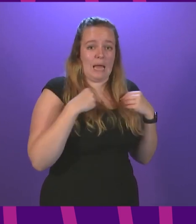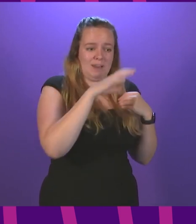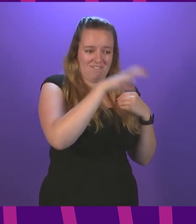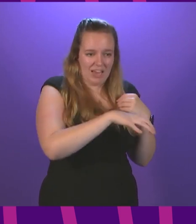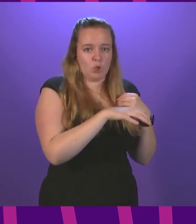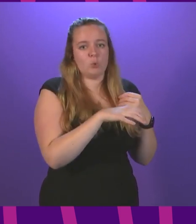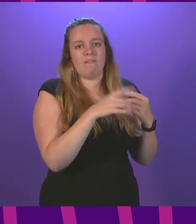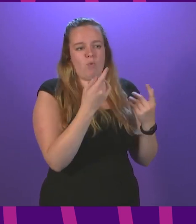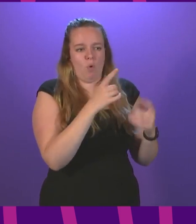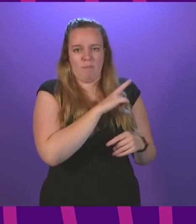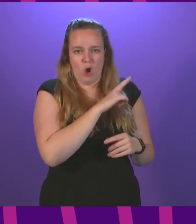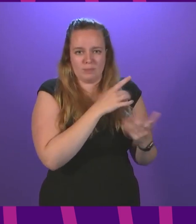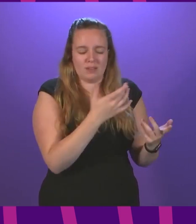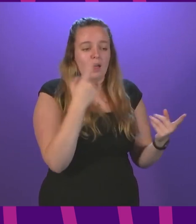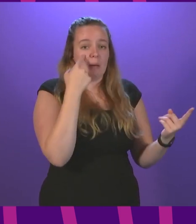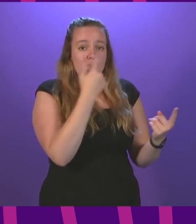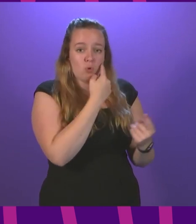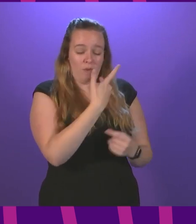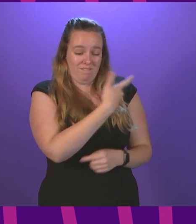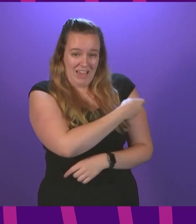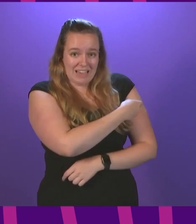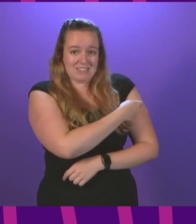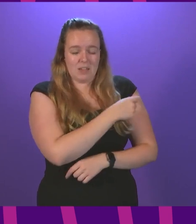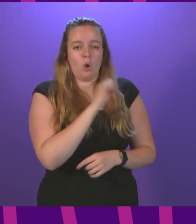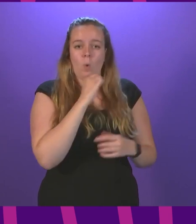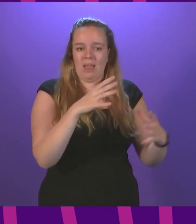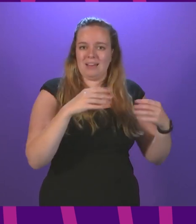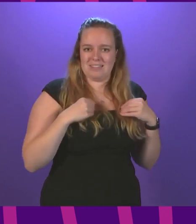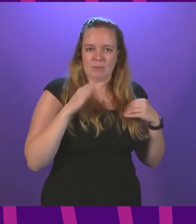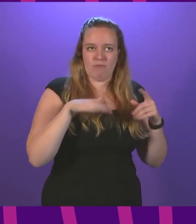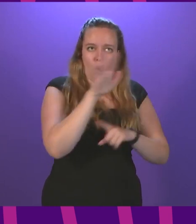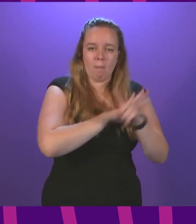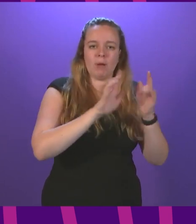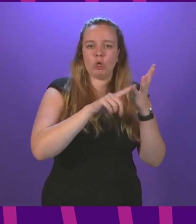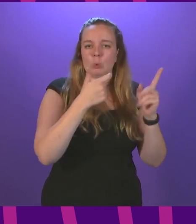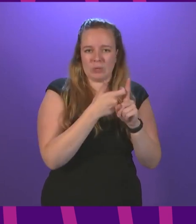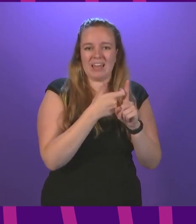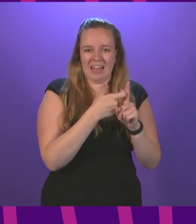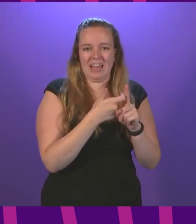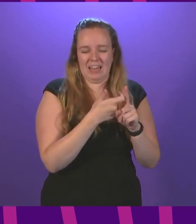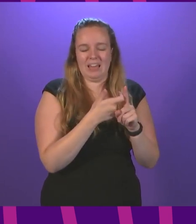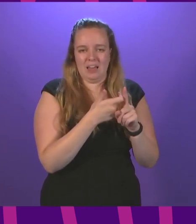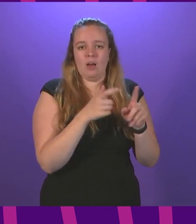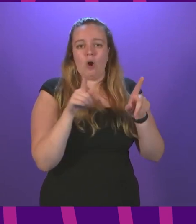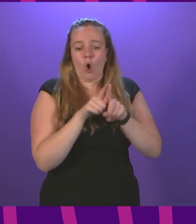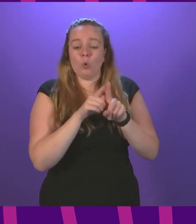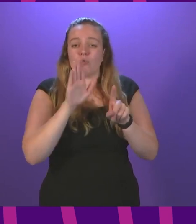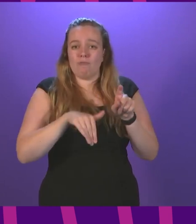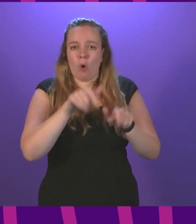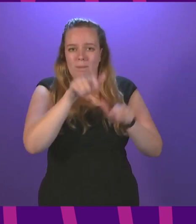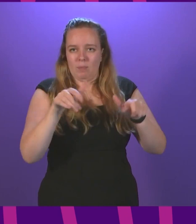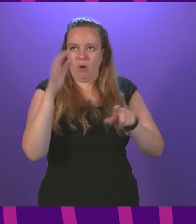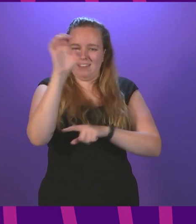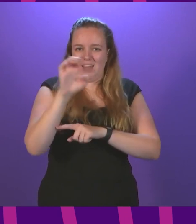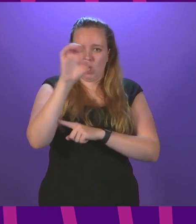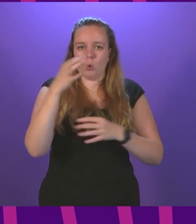for domestic purposes proof of vaccination will be accepted from across the uk and crown dependencies as well as from members of the eu